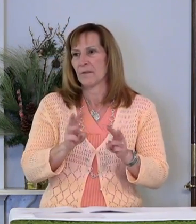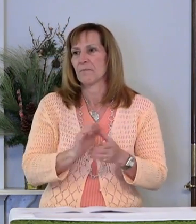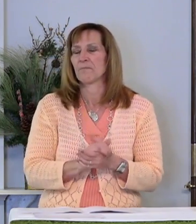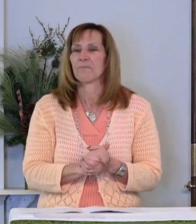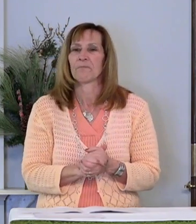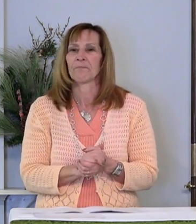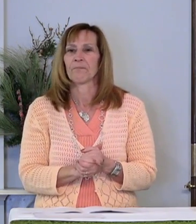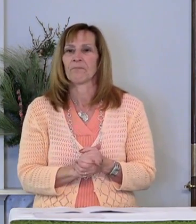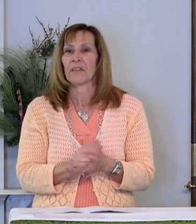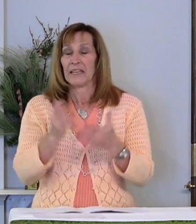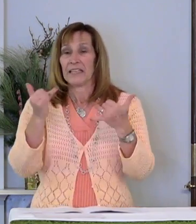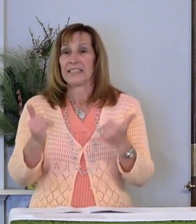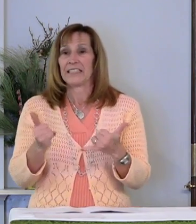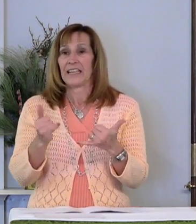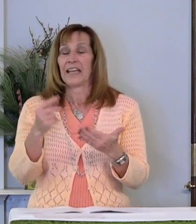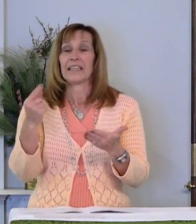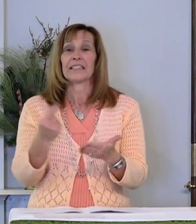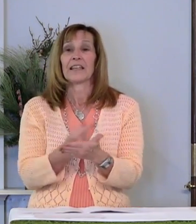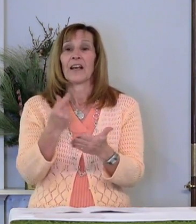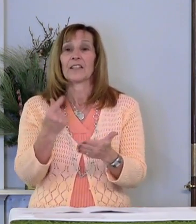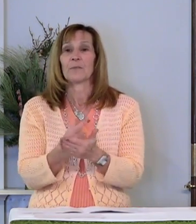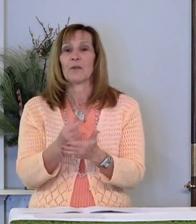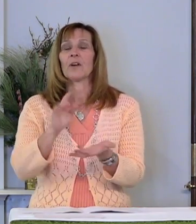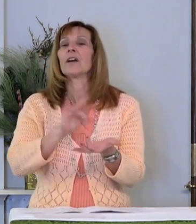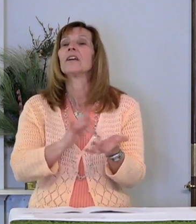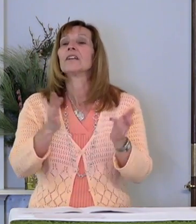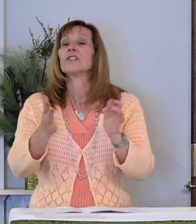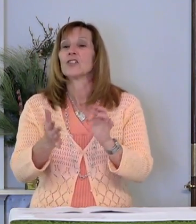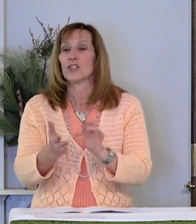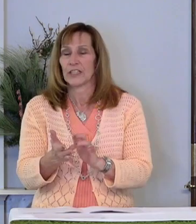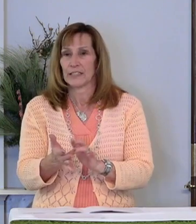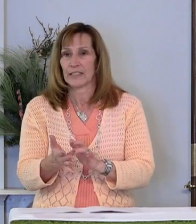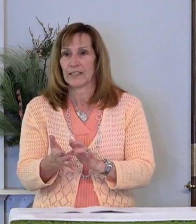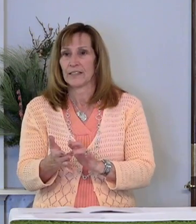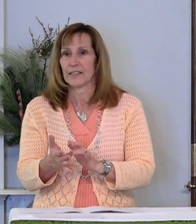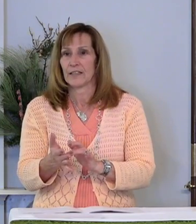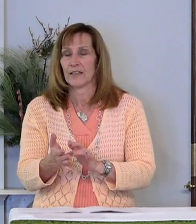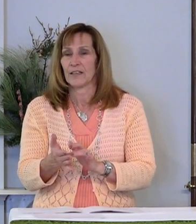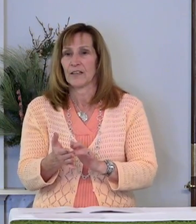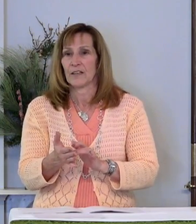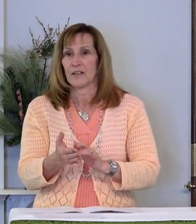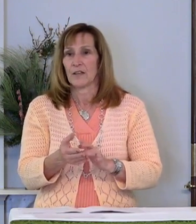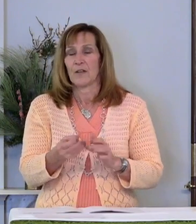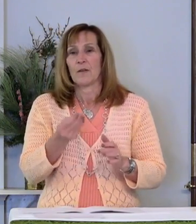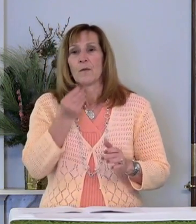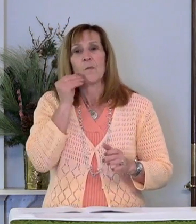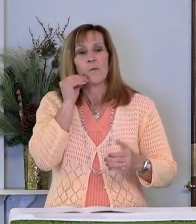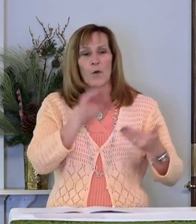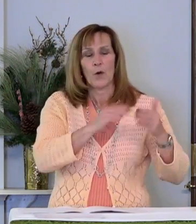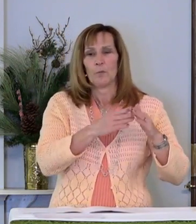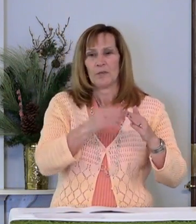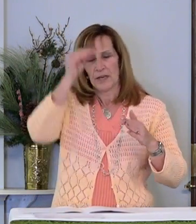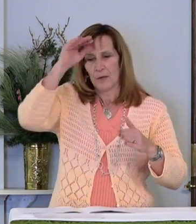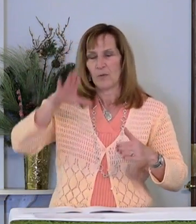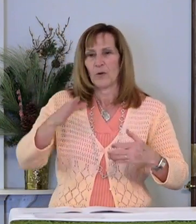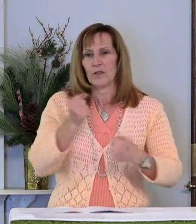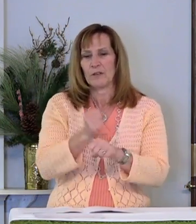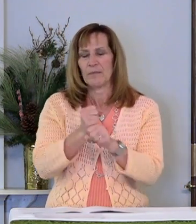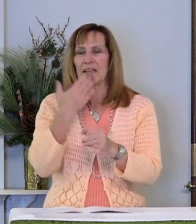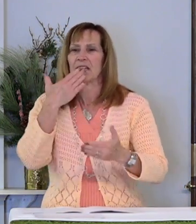In today's Gospel, Jesus, the hometown boy who made good